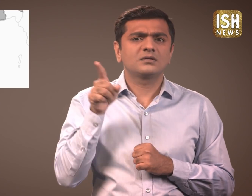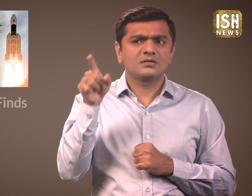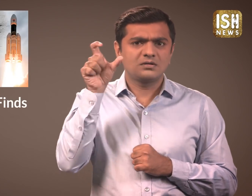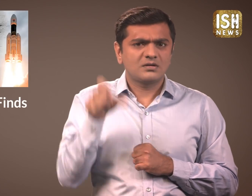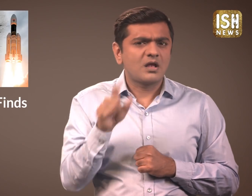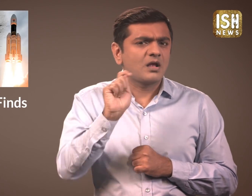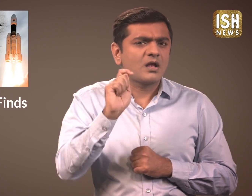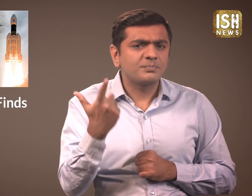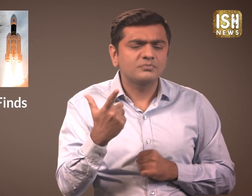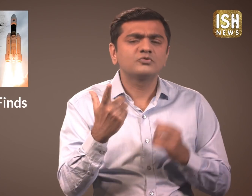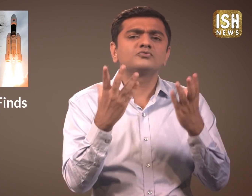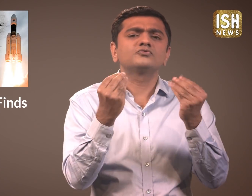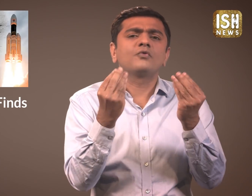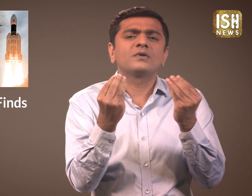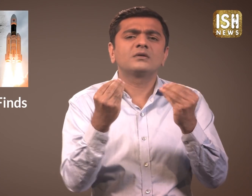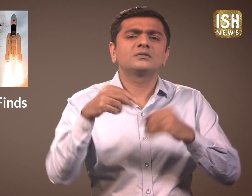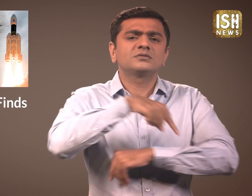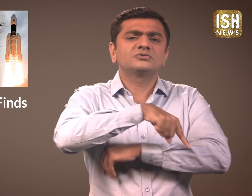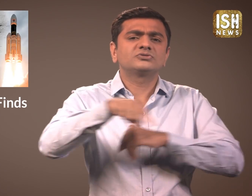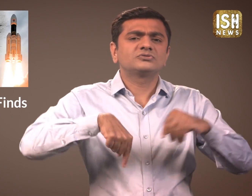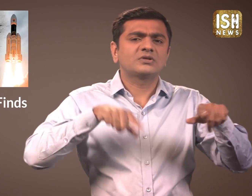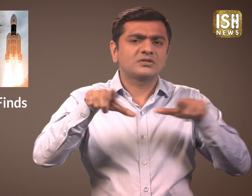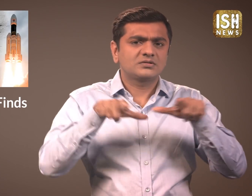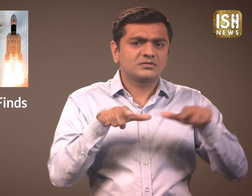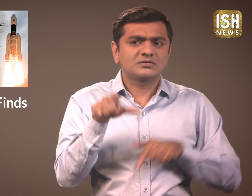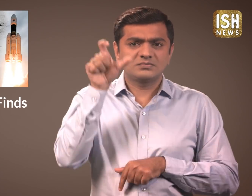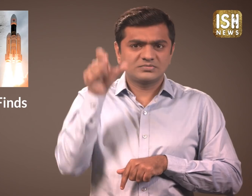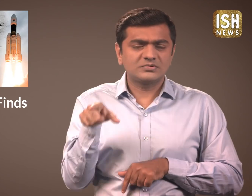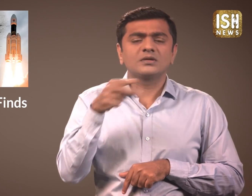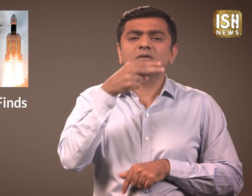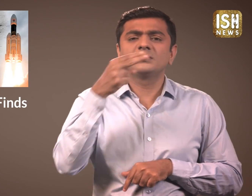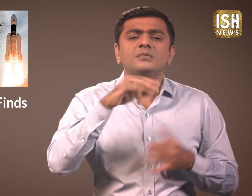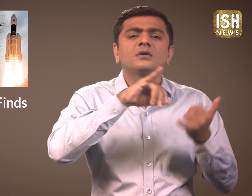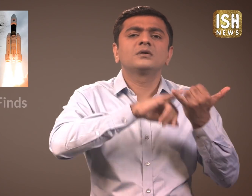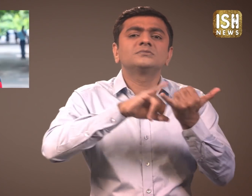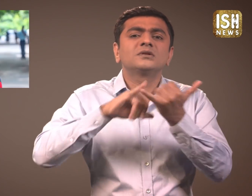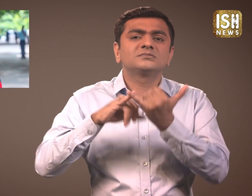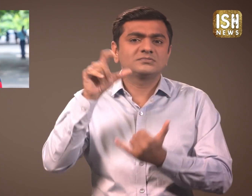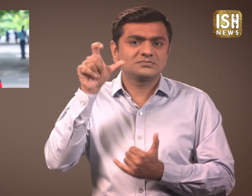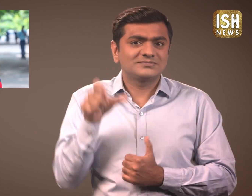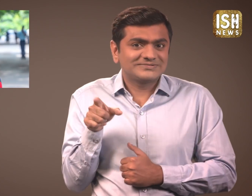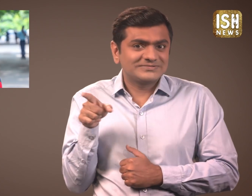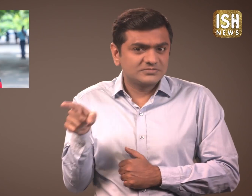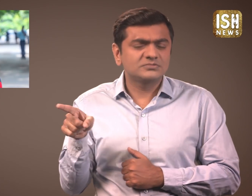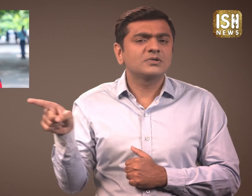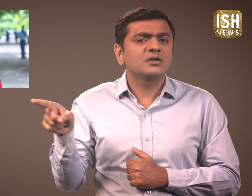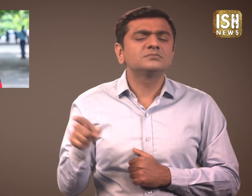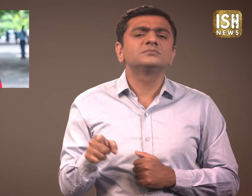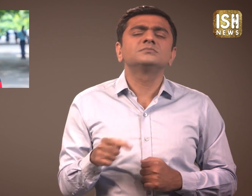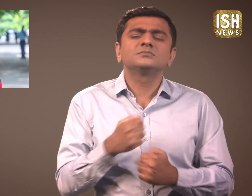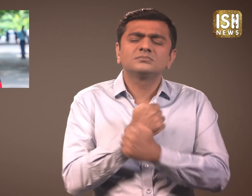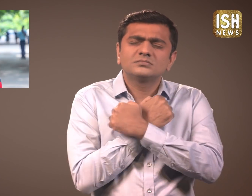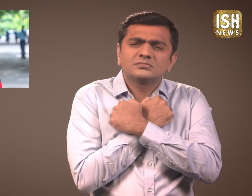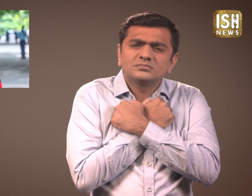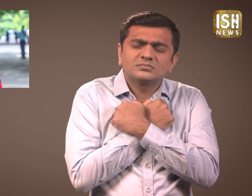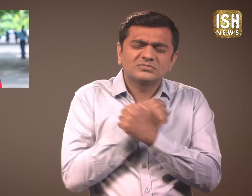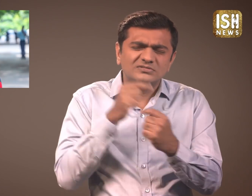An Indian software engineer named Shanmuga